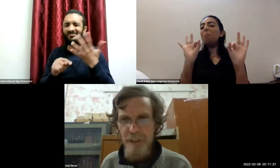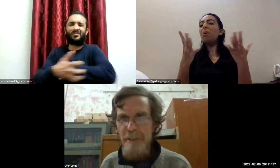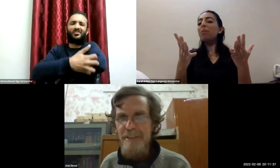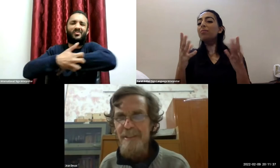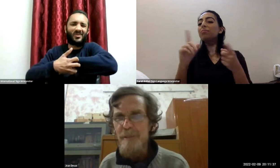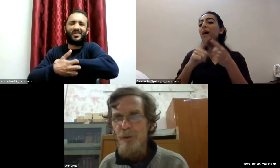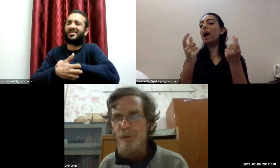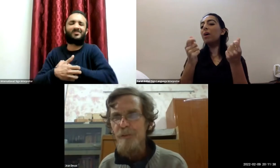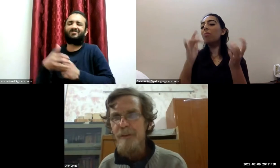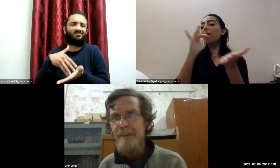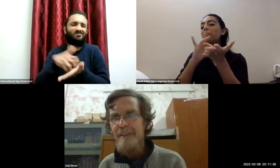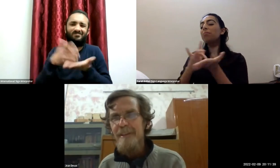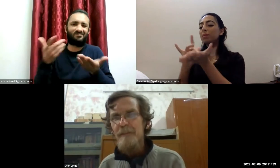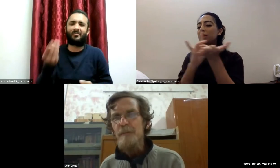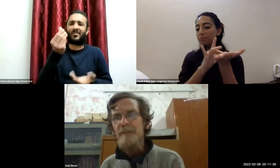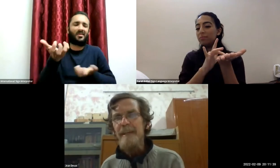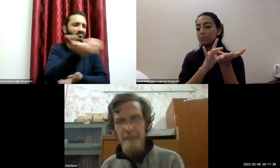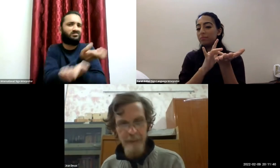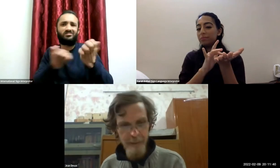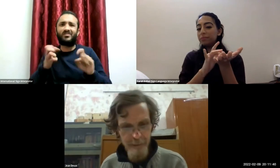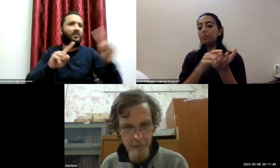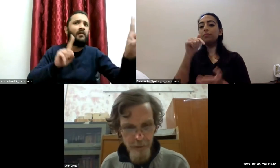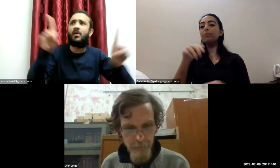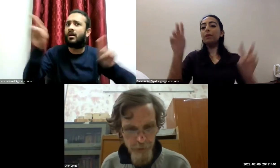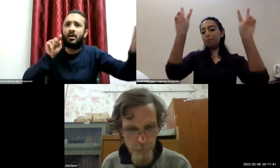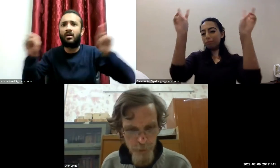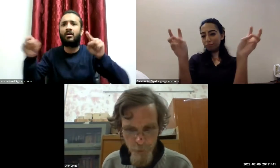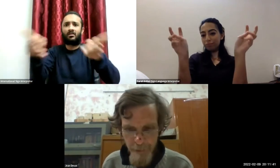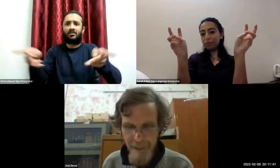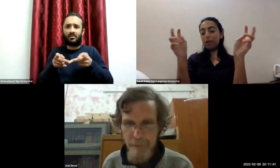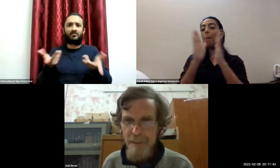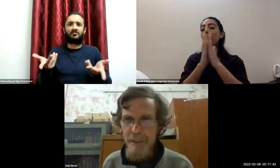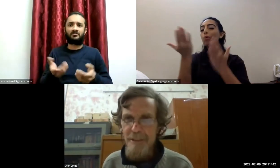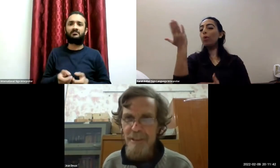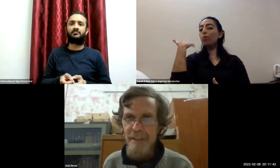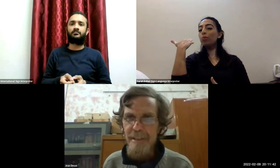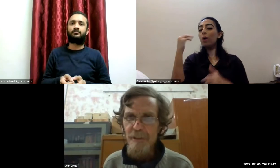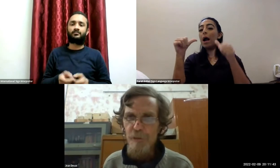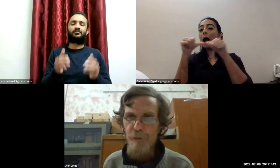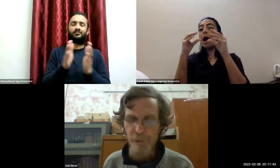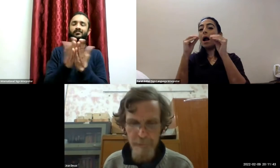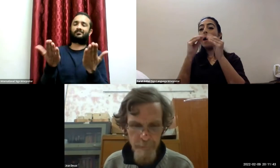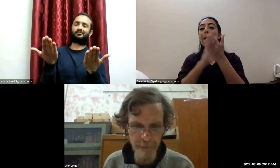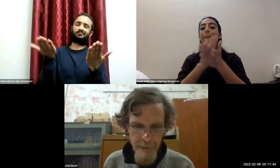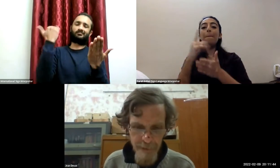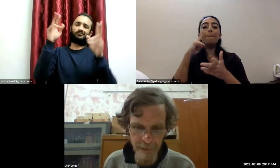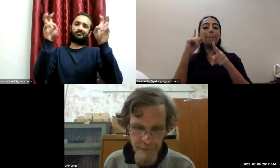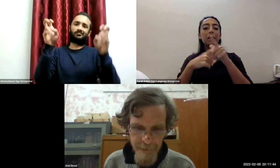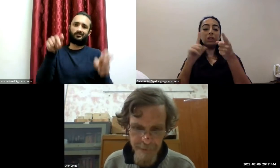poor economics is borrowed from the title of a famous book by abajid bananji and ester and